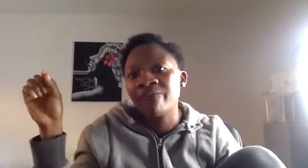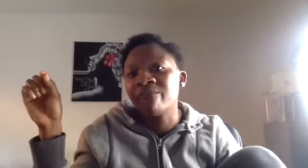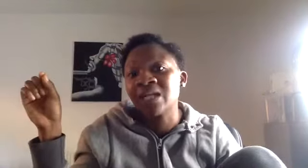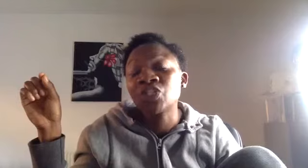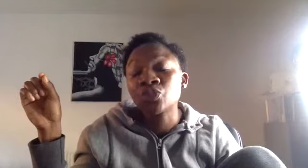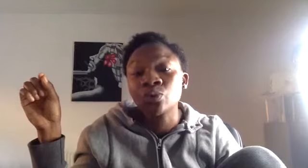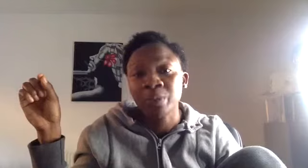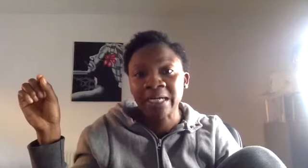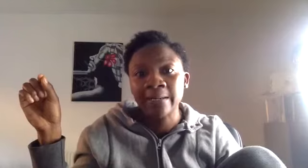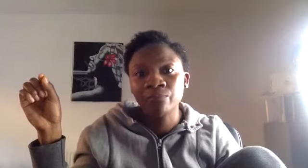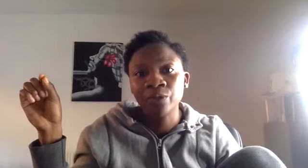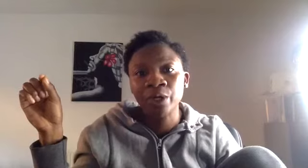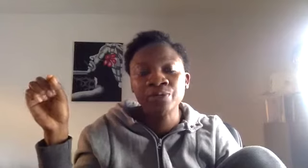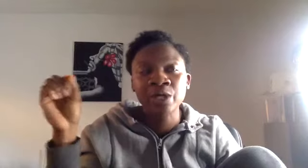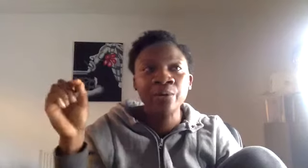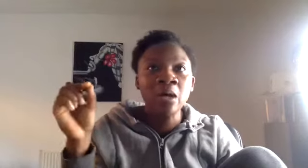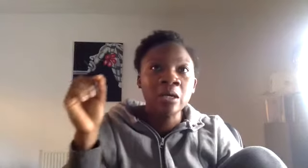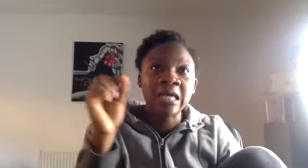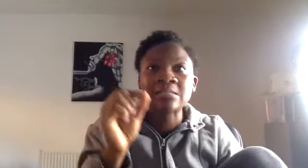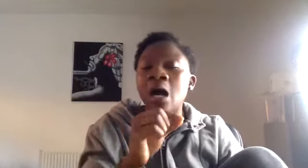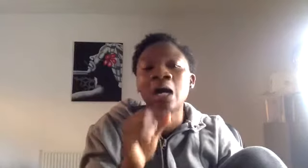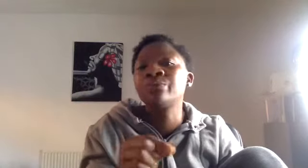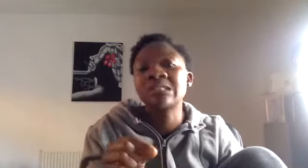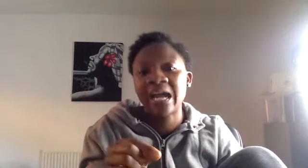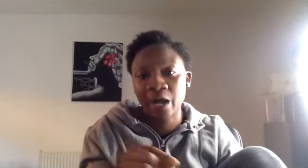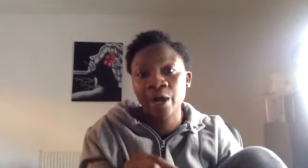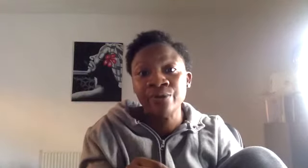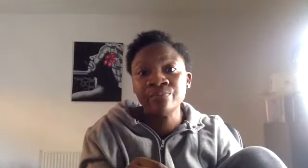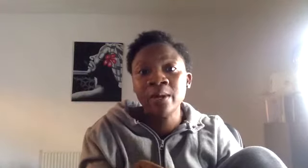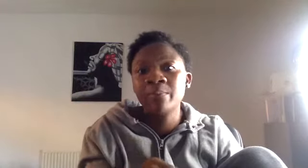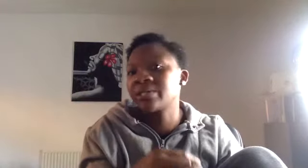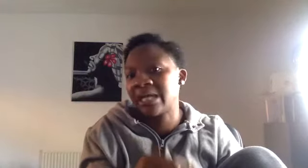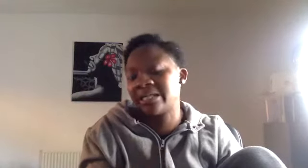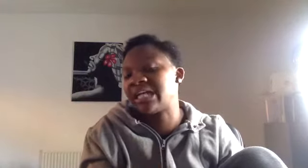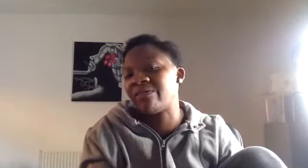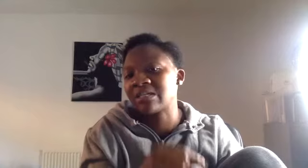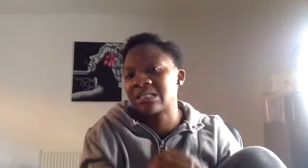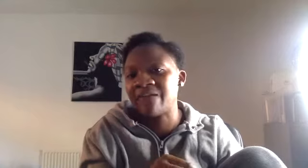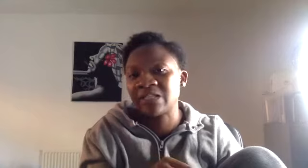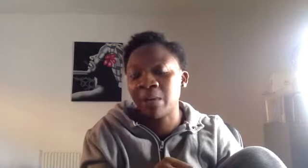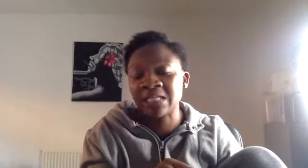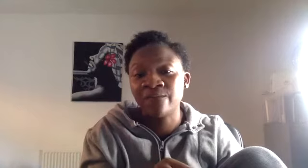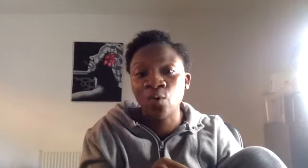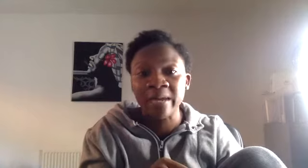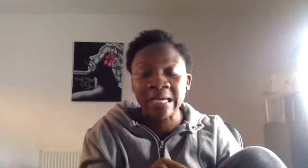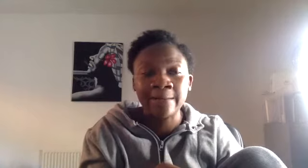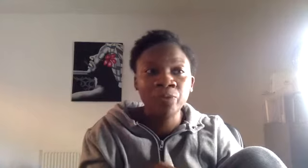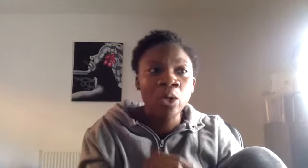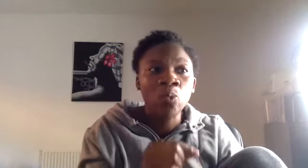of my story, you know. So, yes, I will stay at home because I understand that's the safest place for me. We